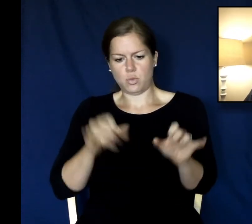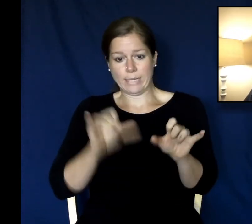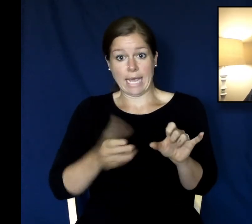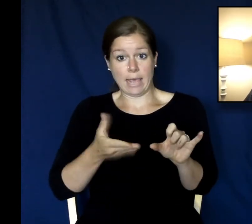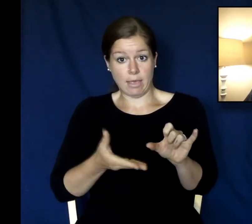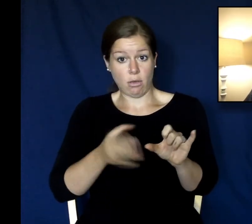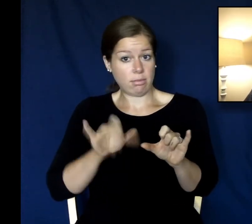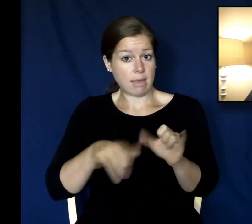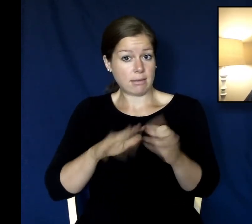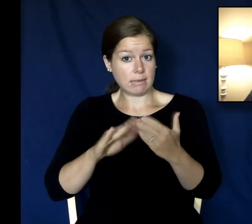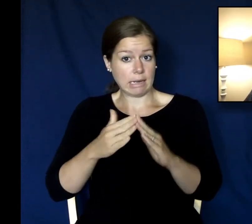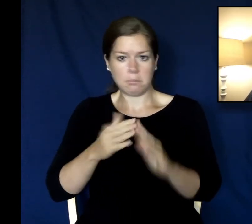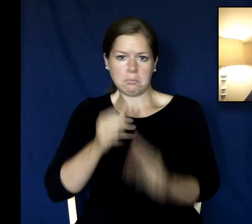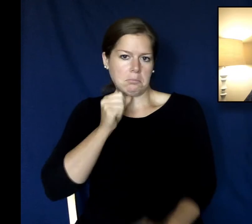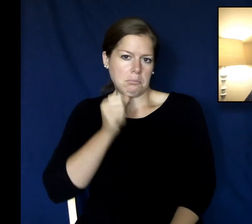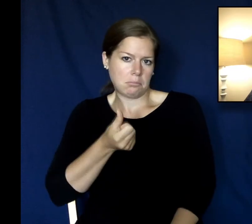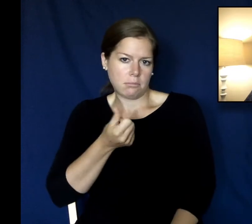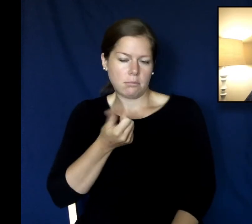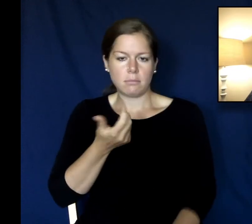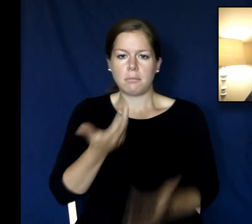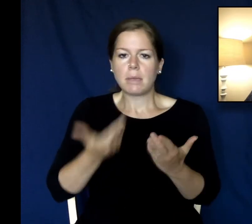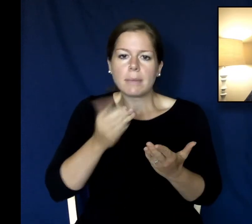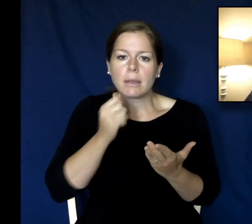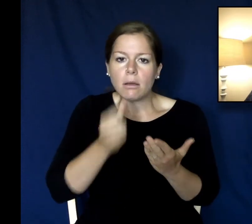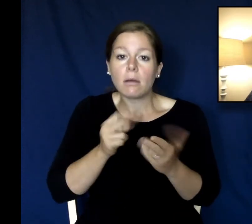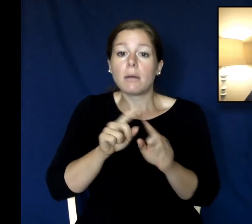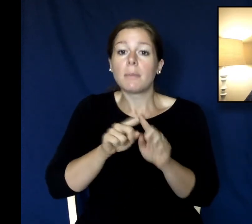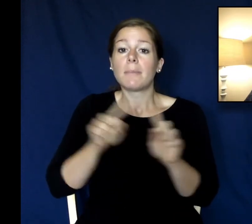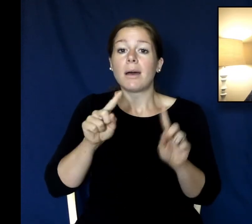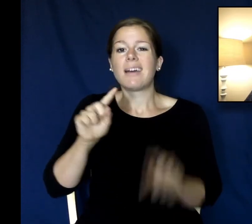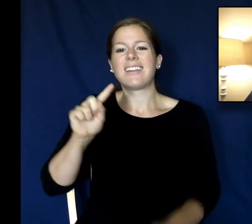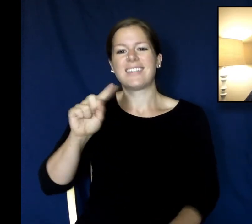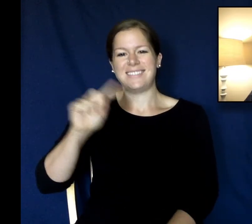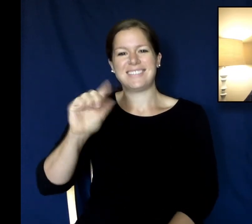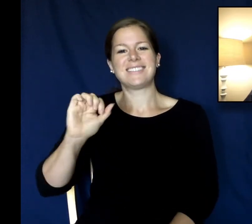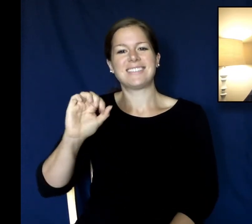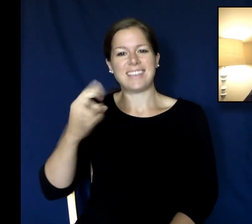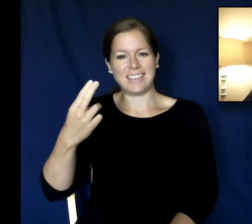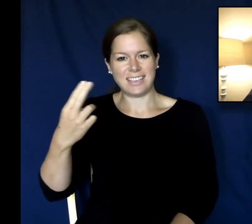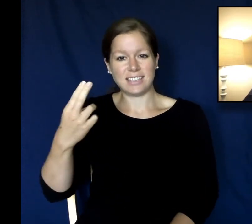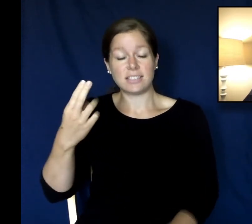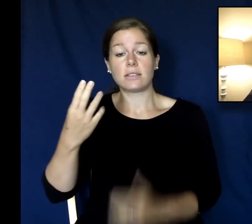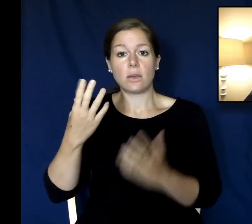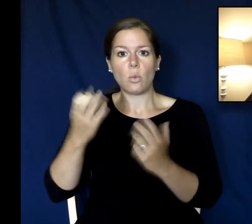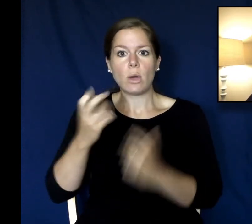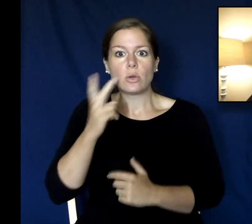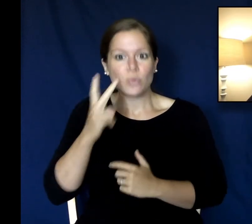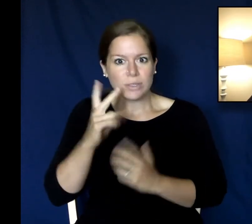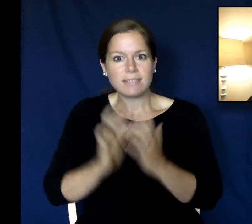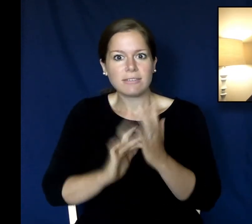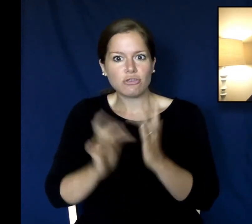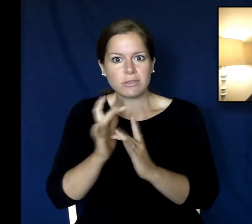Jericho but Zacchaeus wanted to see the Savior wanted to see the Messiah